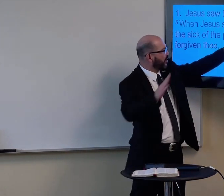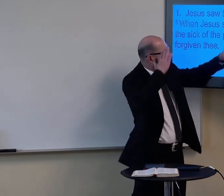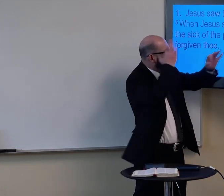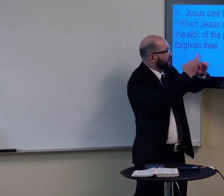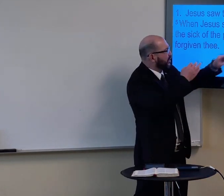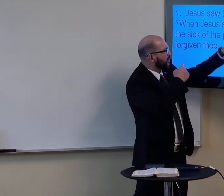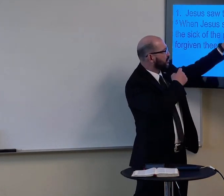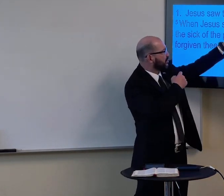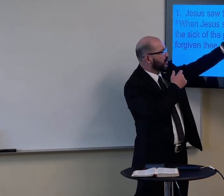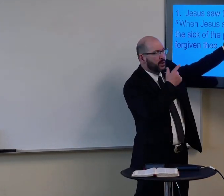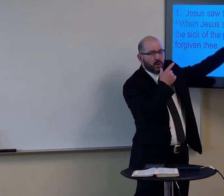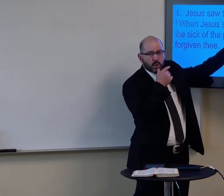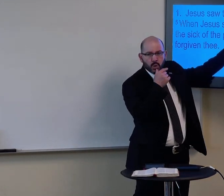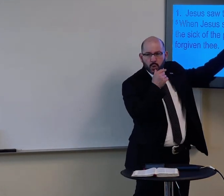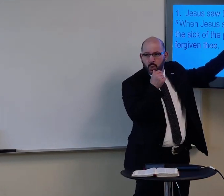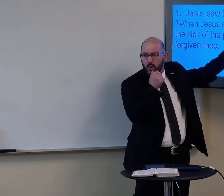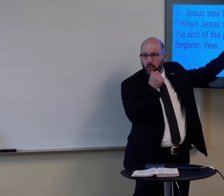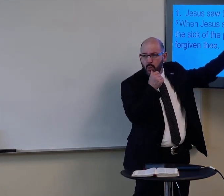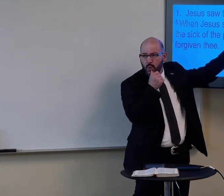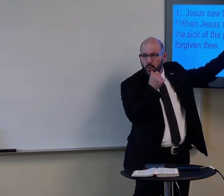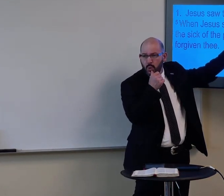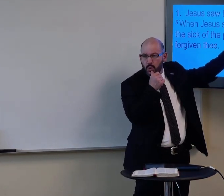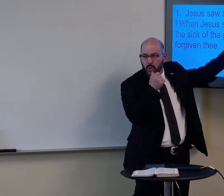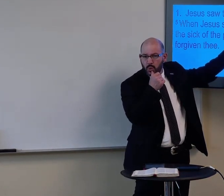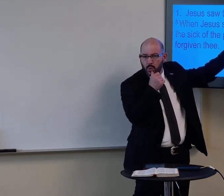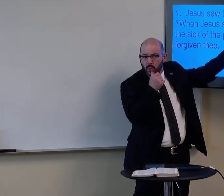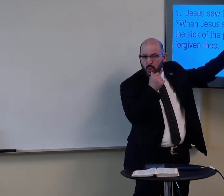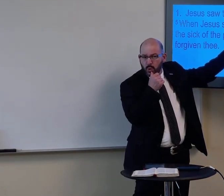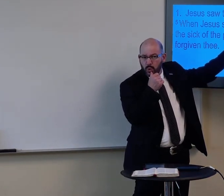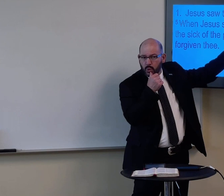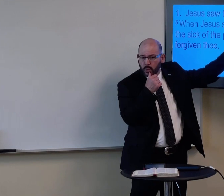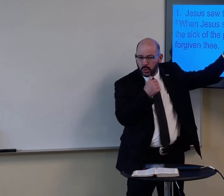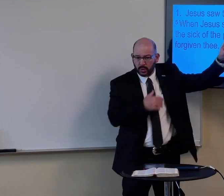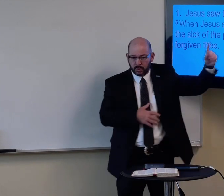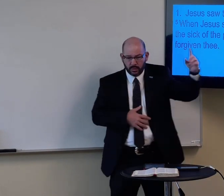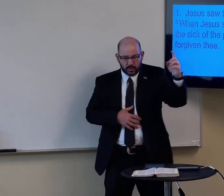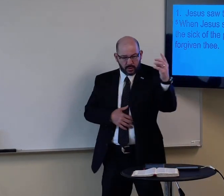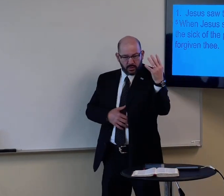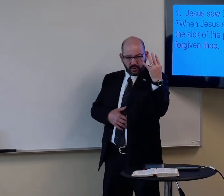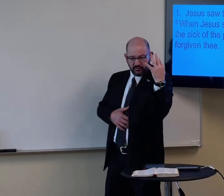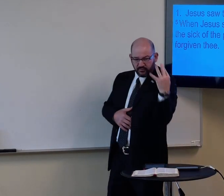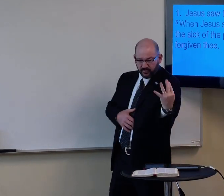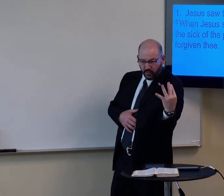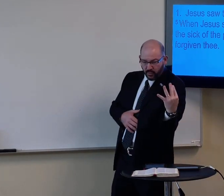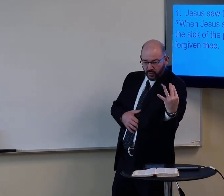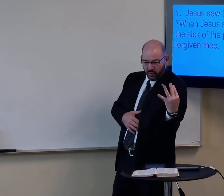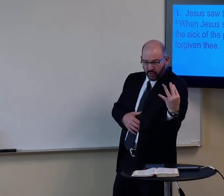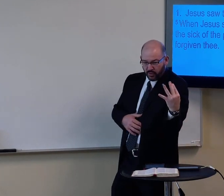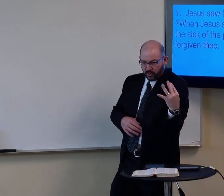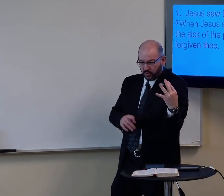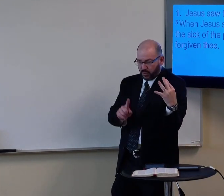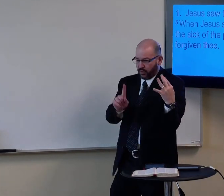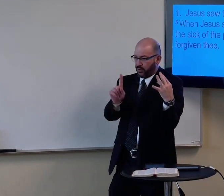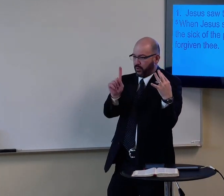They're faith. Who's faith? Their Who's there? Whose faith? These four friends?